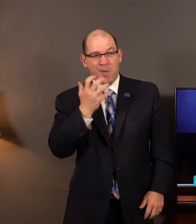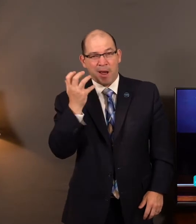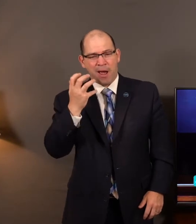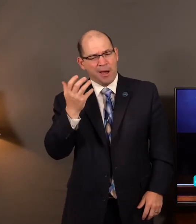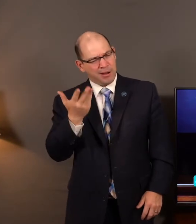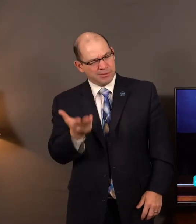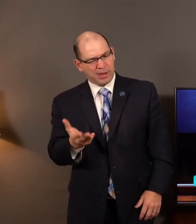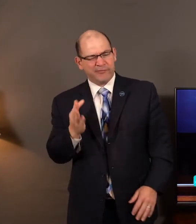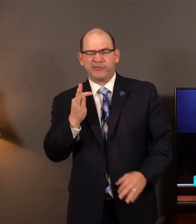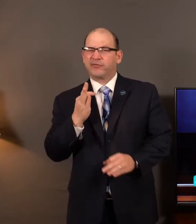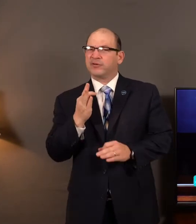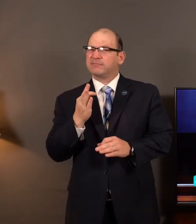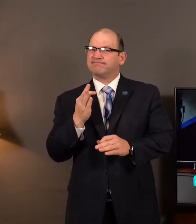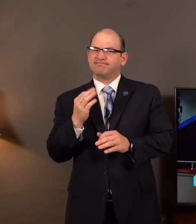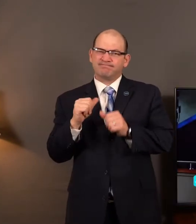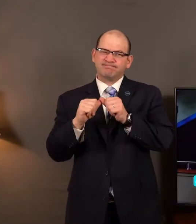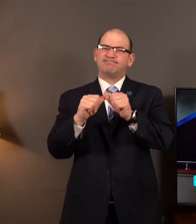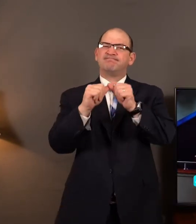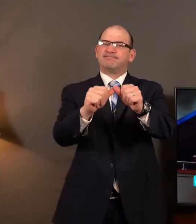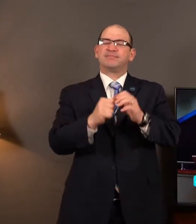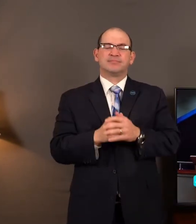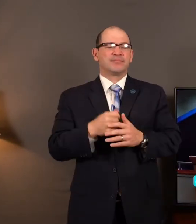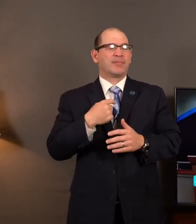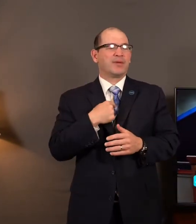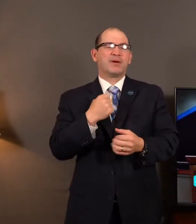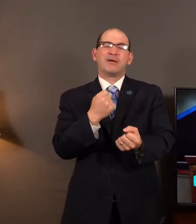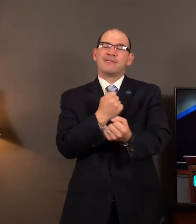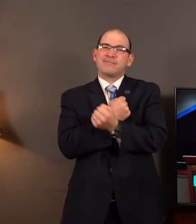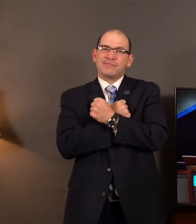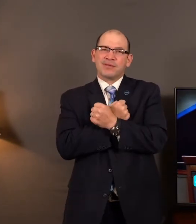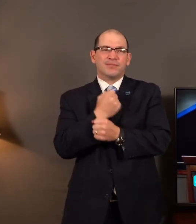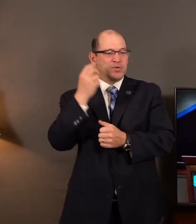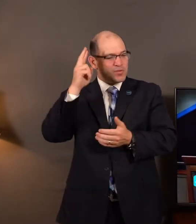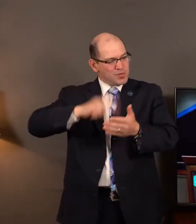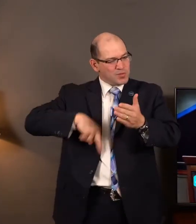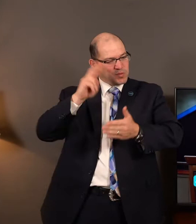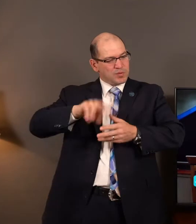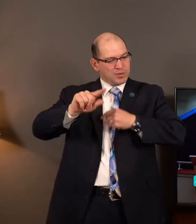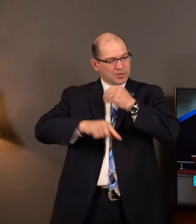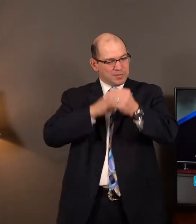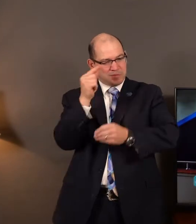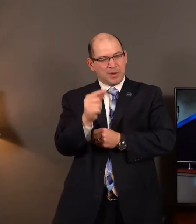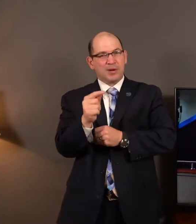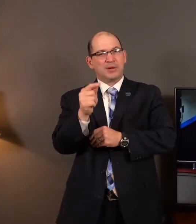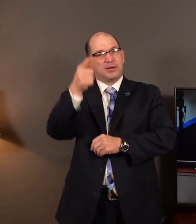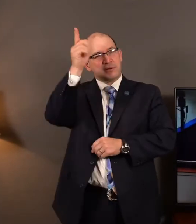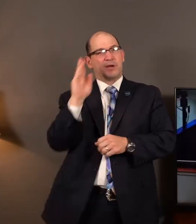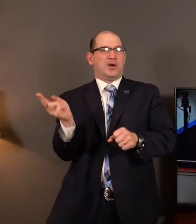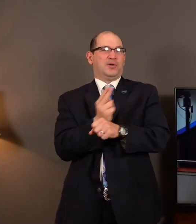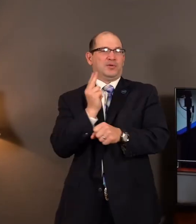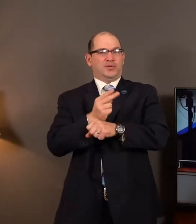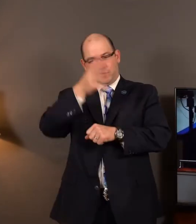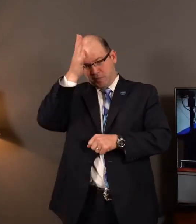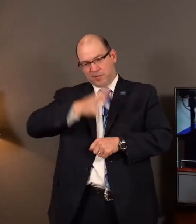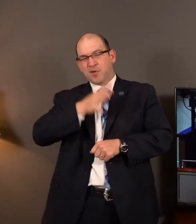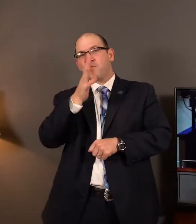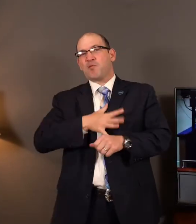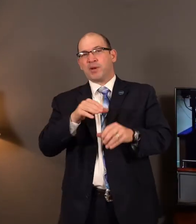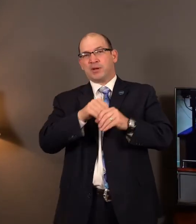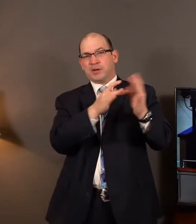and the women who God chooses to use in the Bible. And this is such a wonderful story. One commentator said, God often chooses